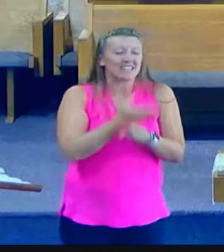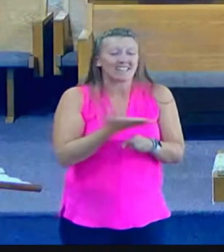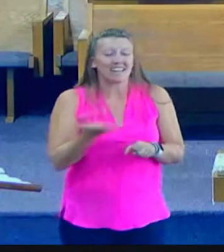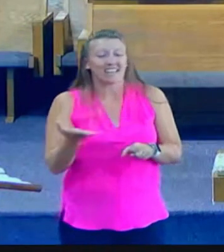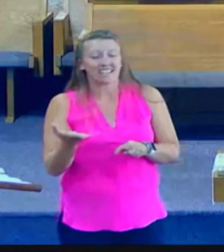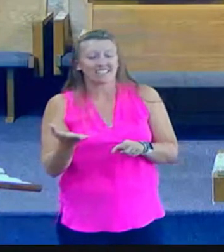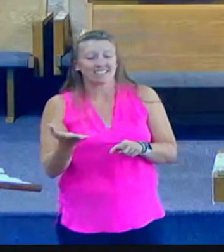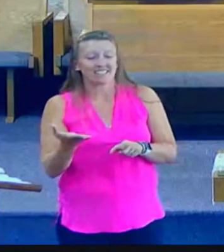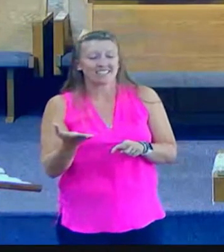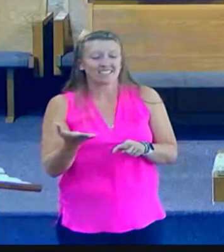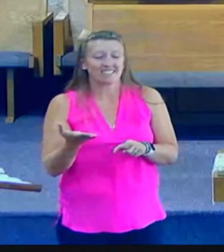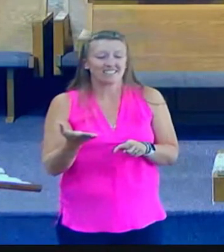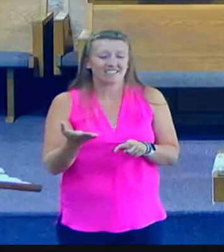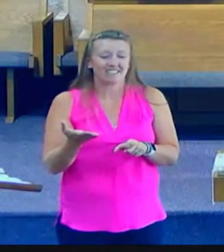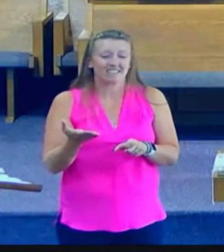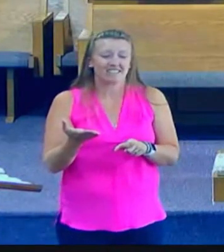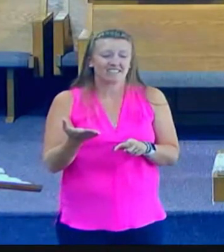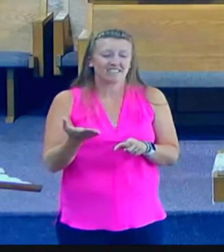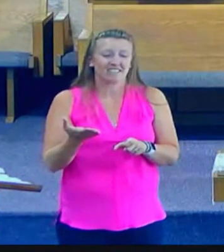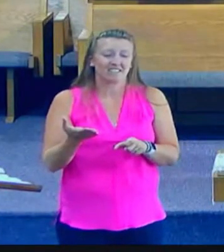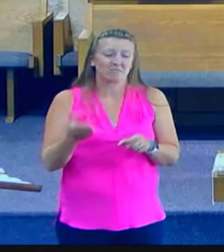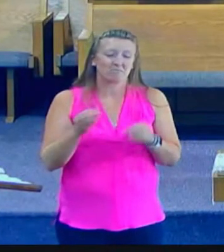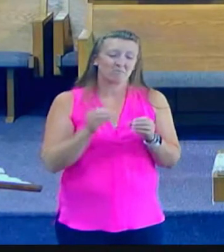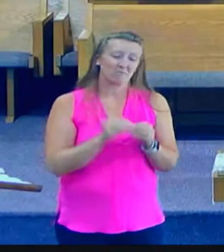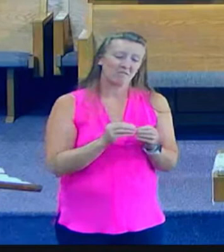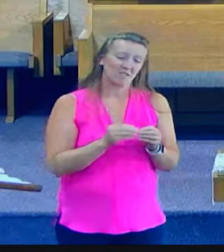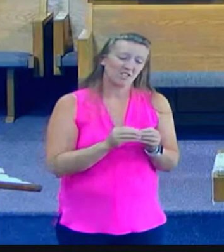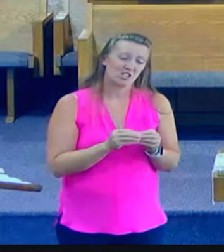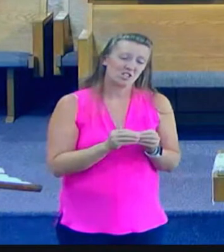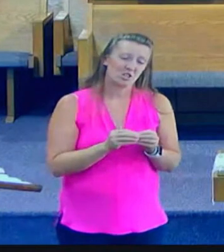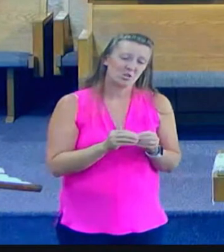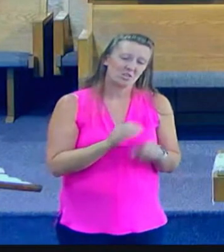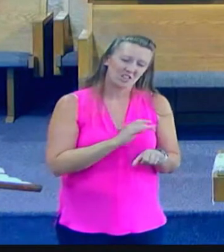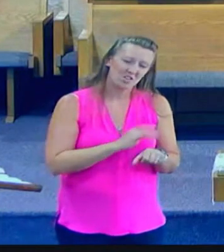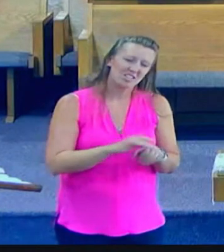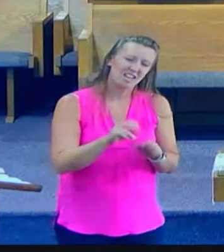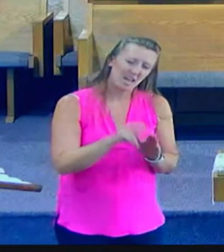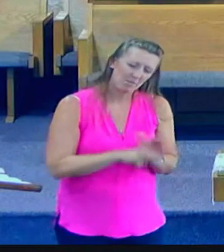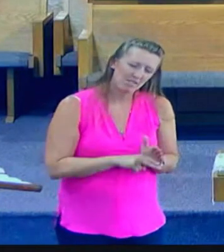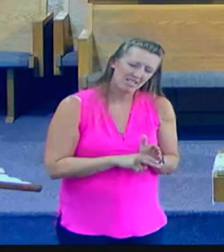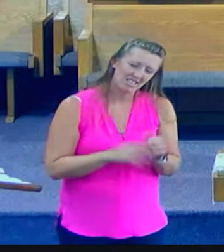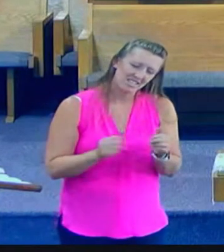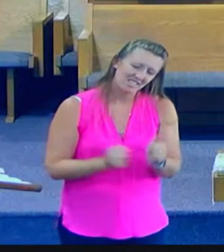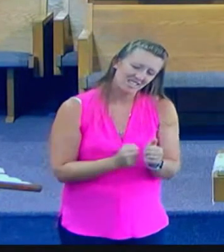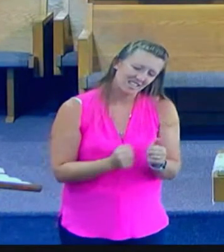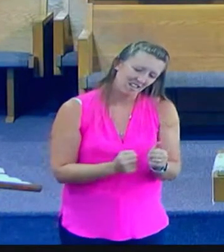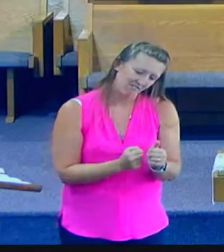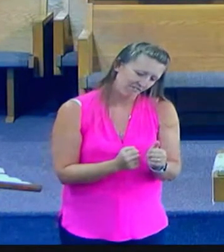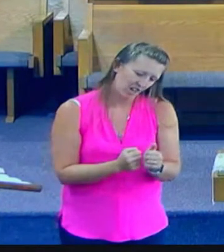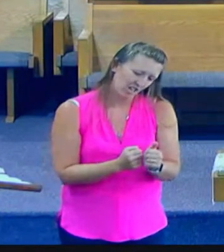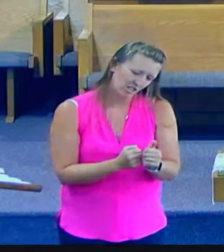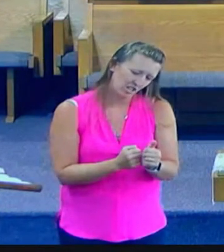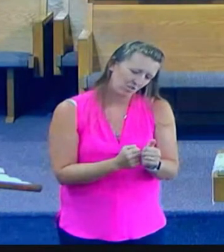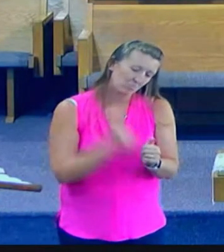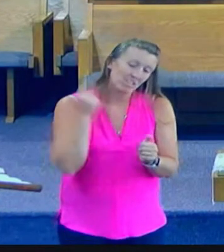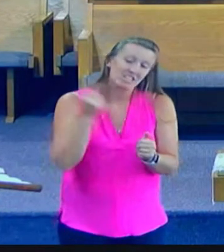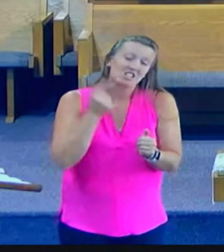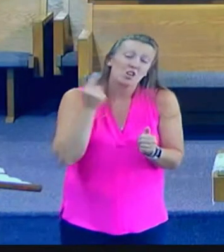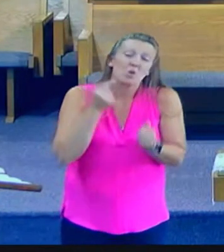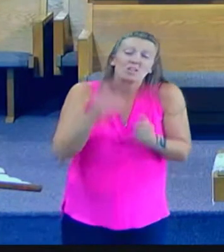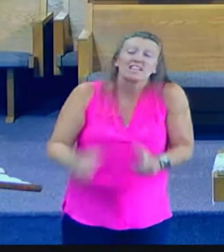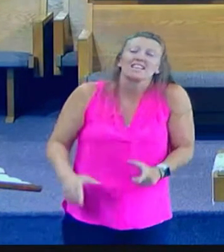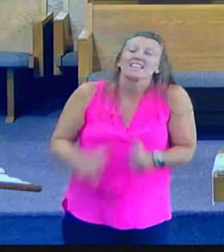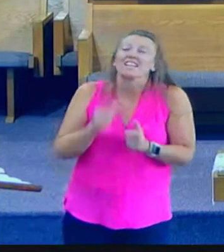will gather dust soon there will be an emptiness because it is only the living water